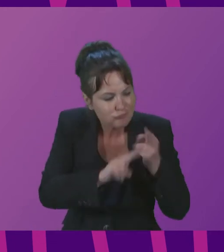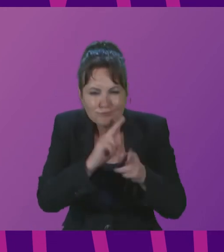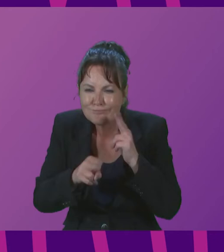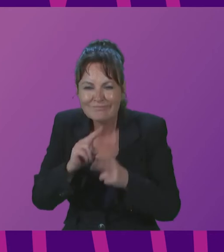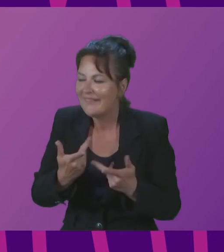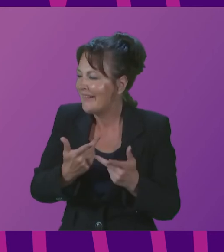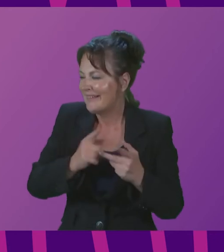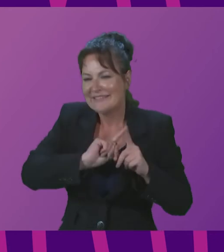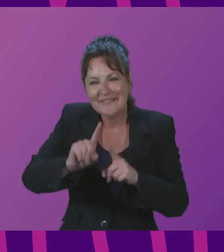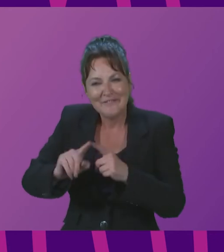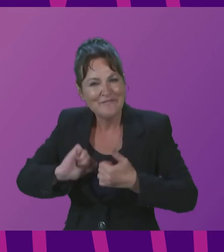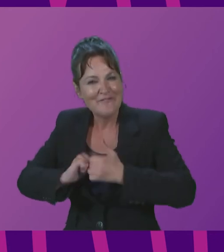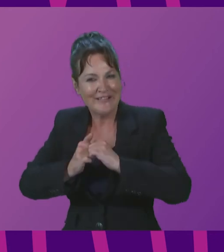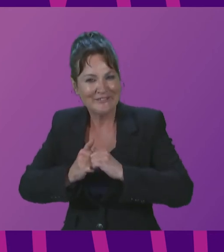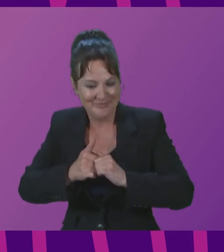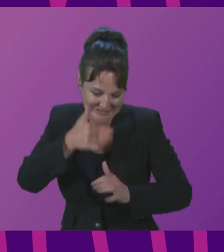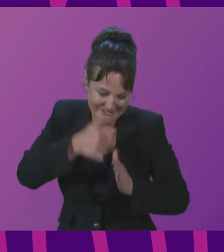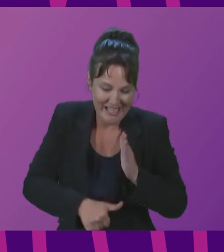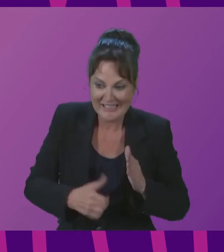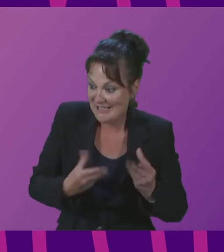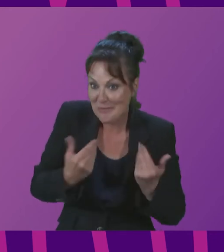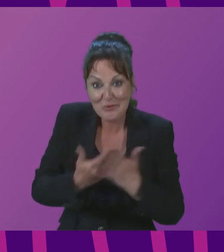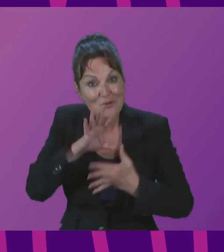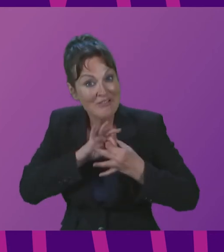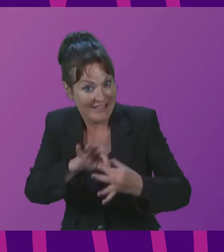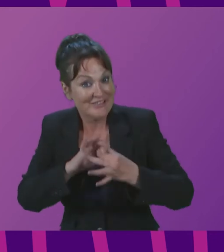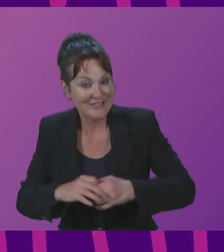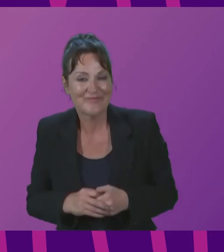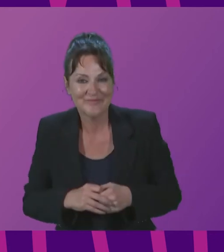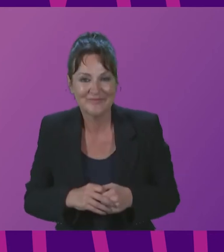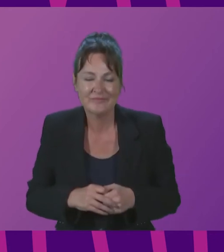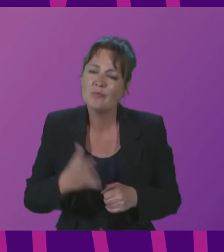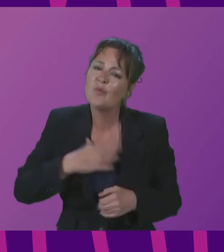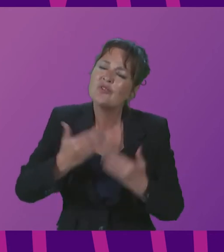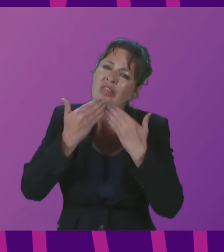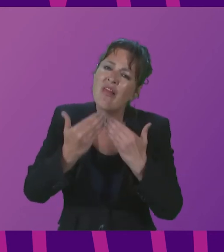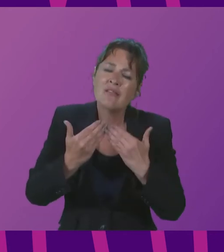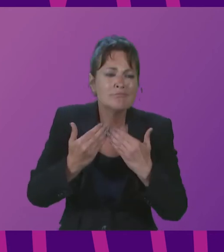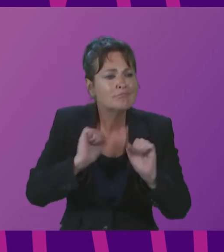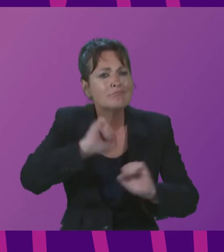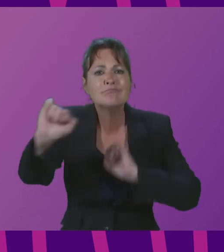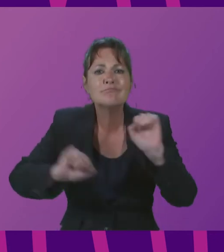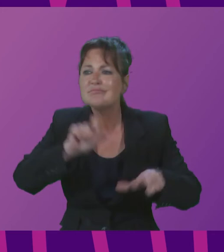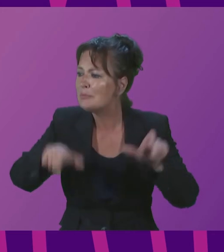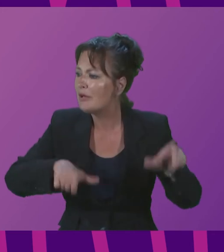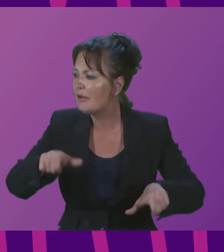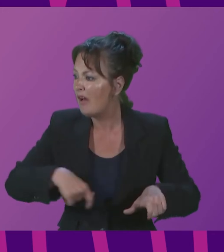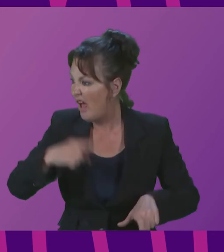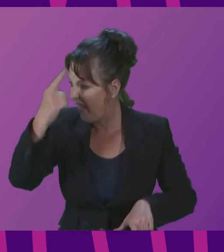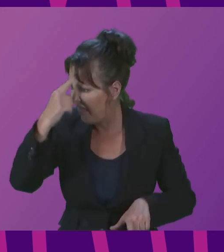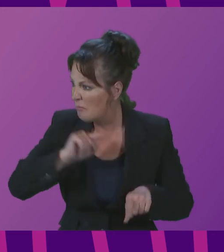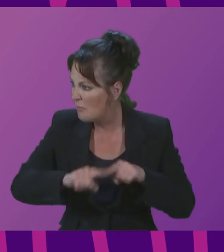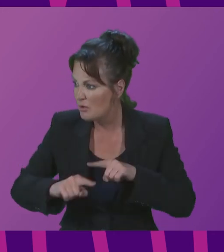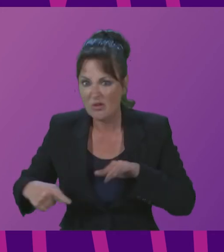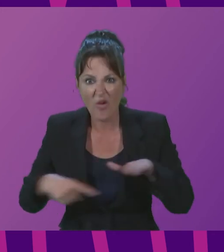we've made and the relationships that we'll go on to build I'd like to thank everyone I see that they've all left